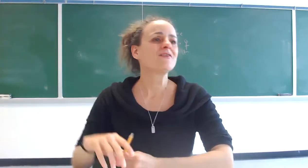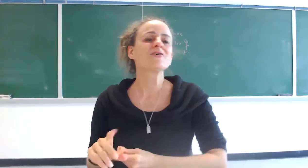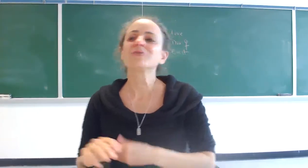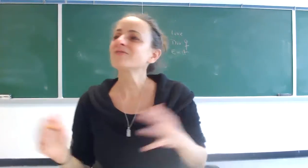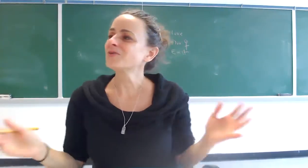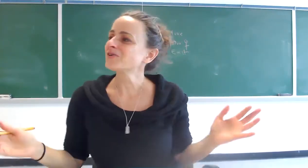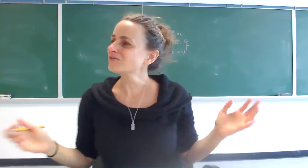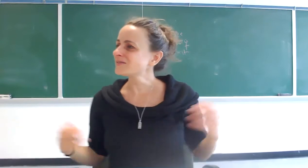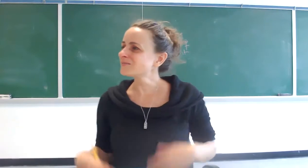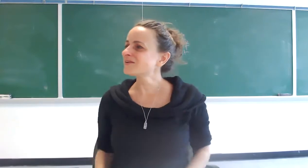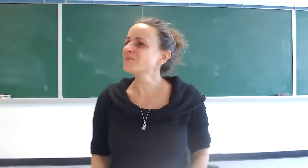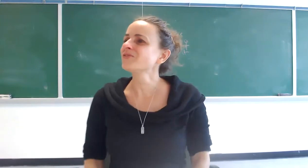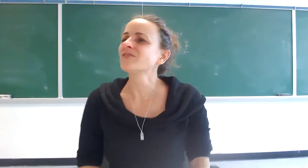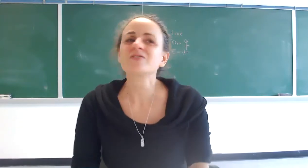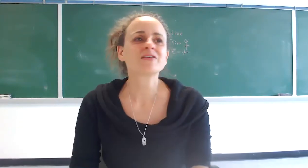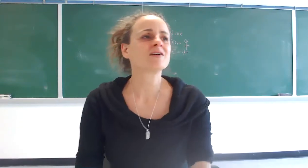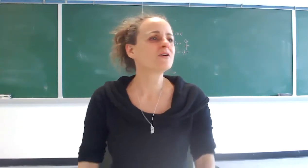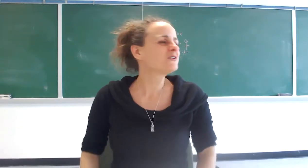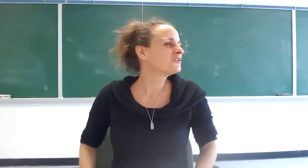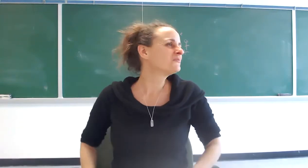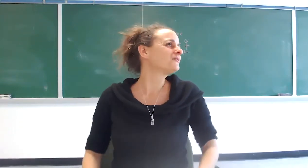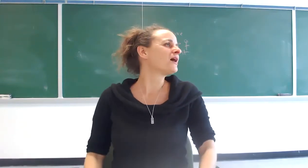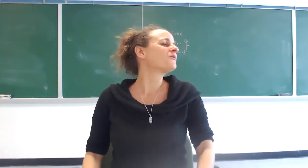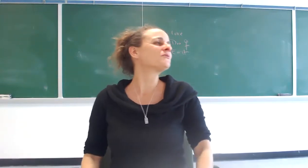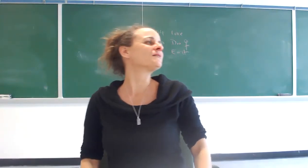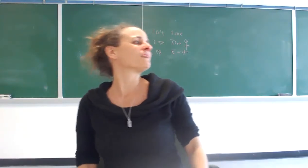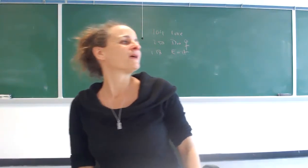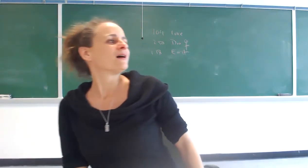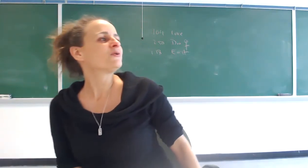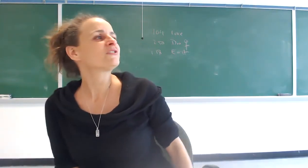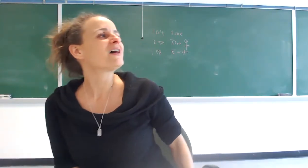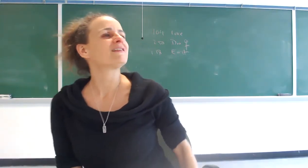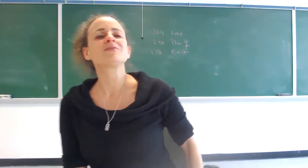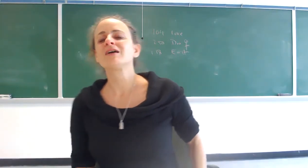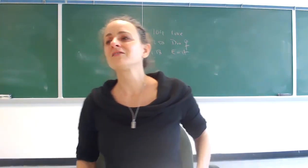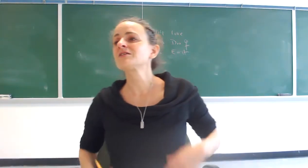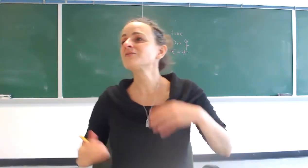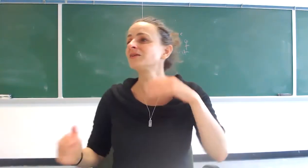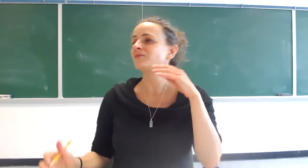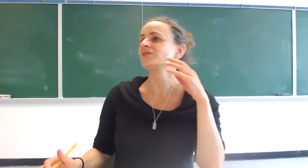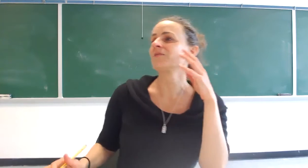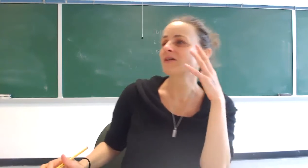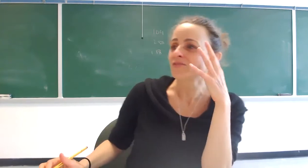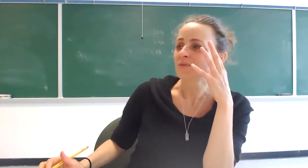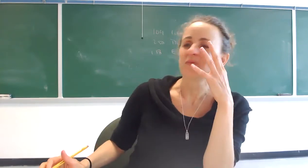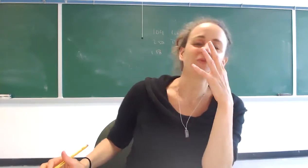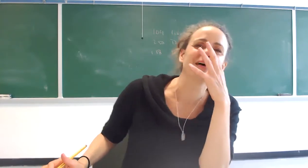of course we have to argue for this because most of us are thinking what do you mean how are we who says right especially when we're talking about evil people right